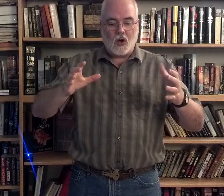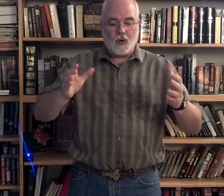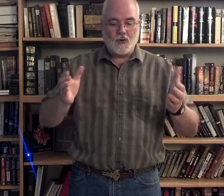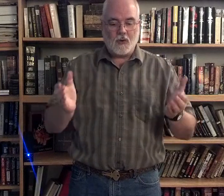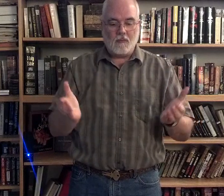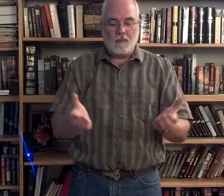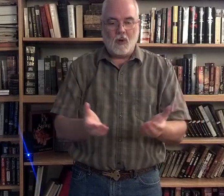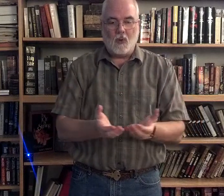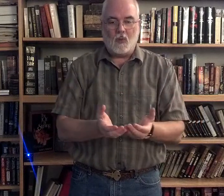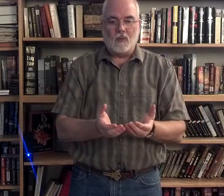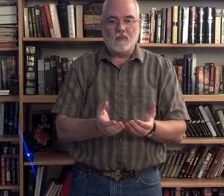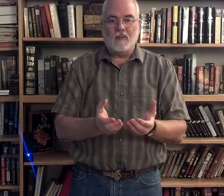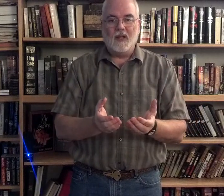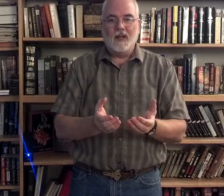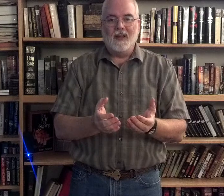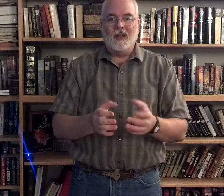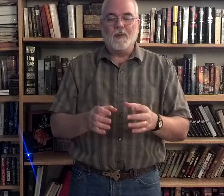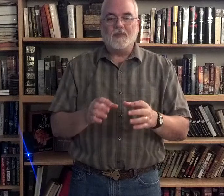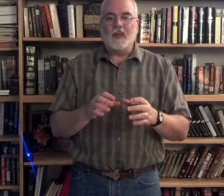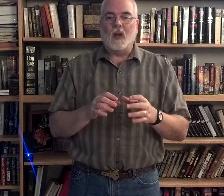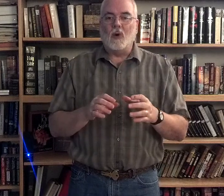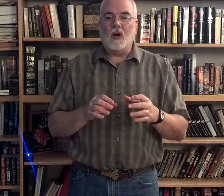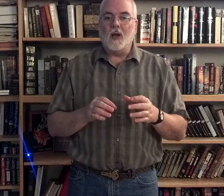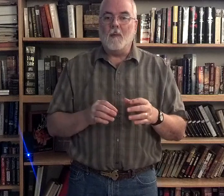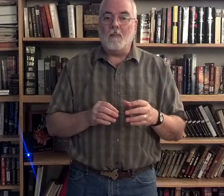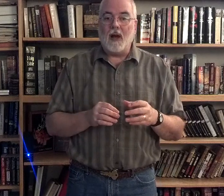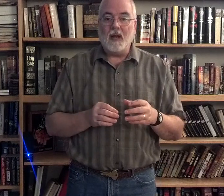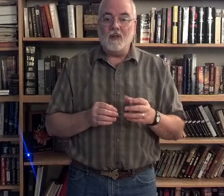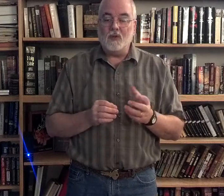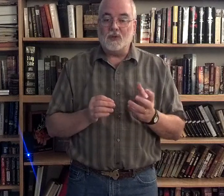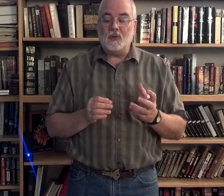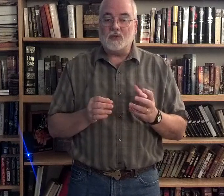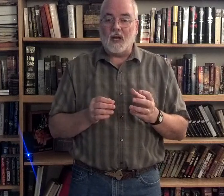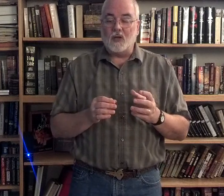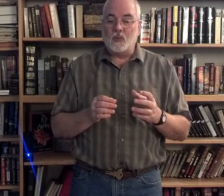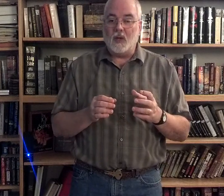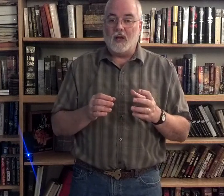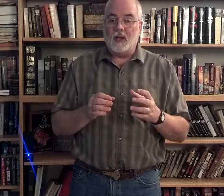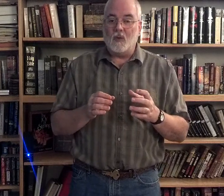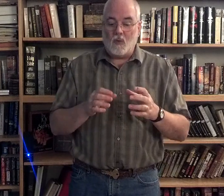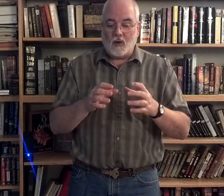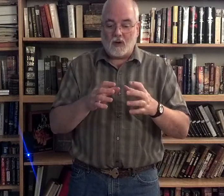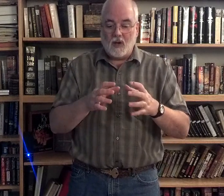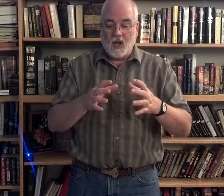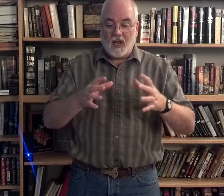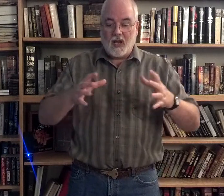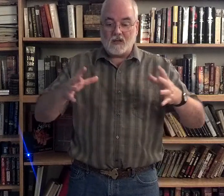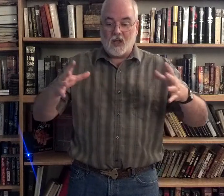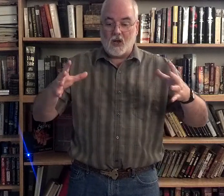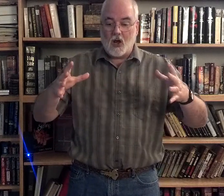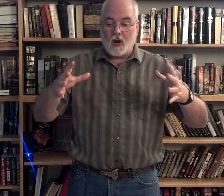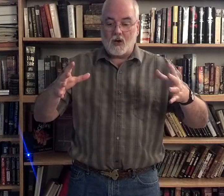bowl. Now, we're going to combine those two signs, really, into one. It's a large